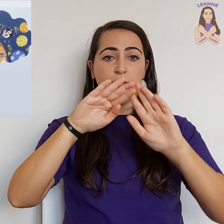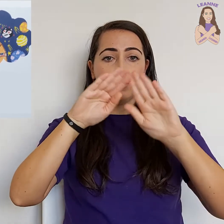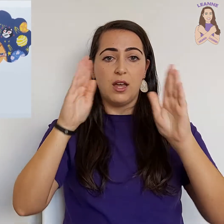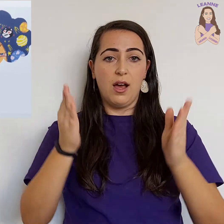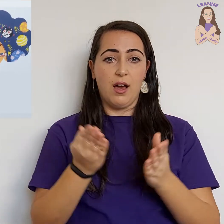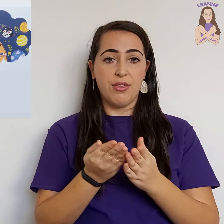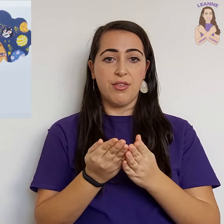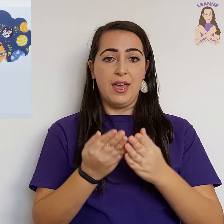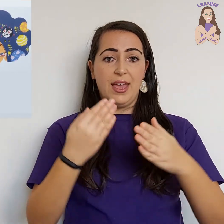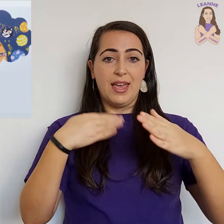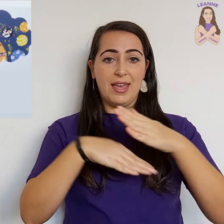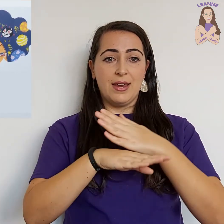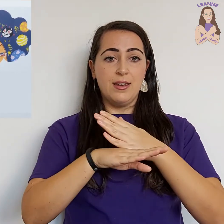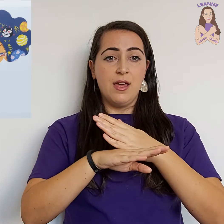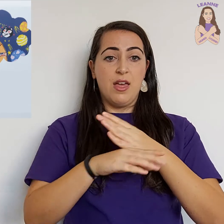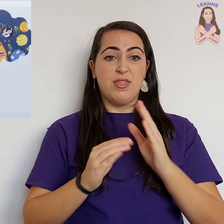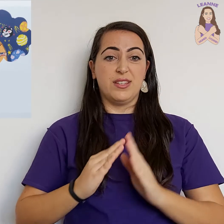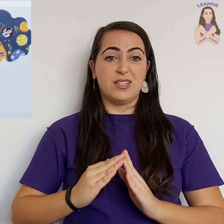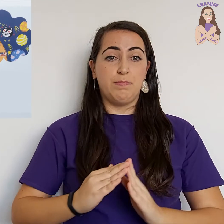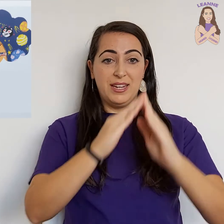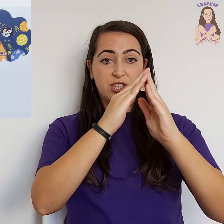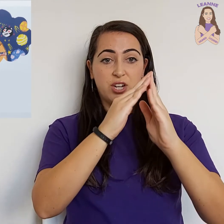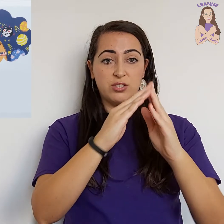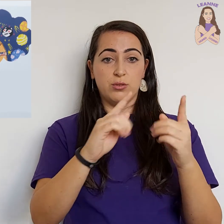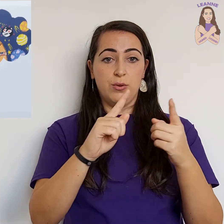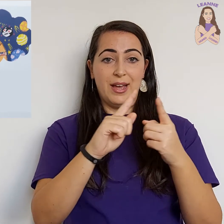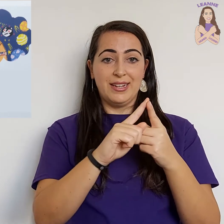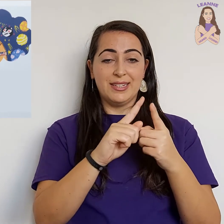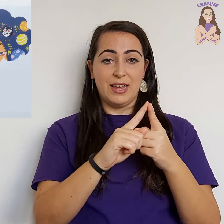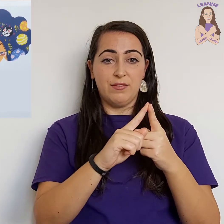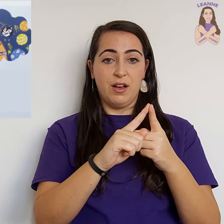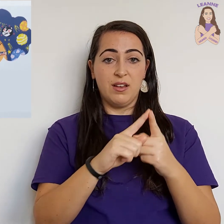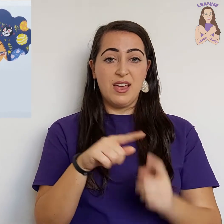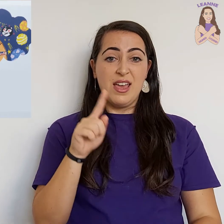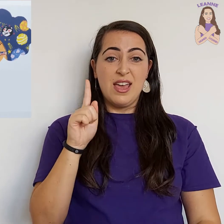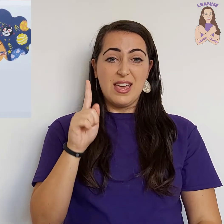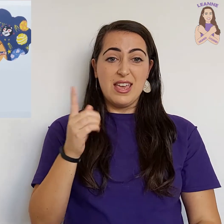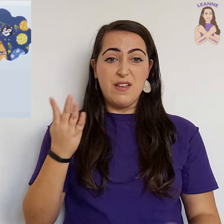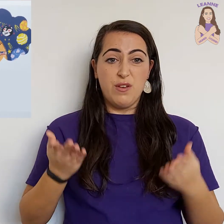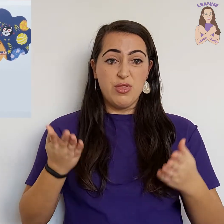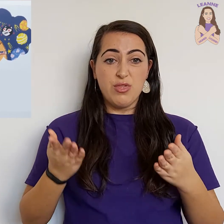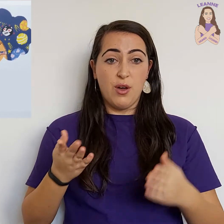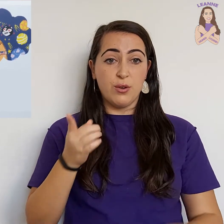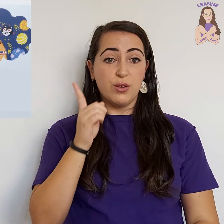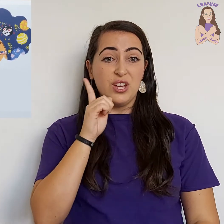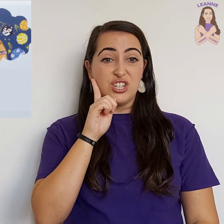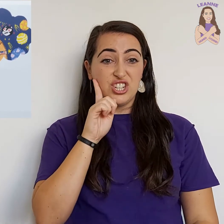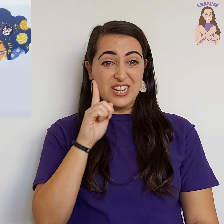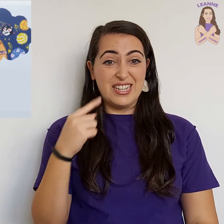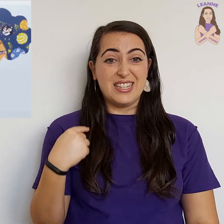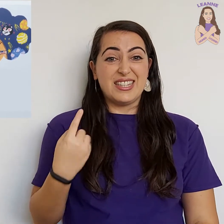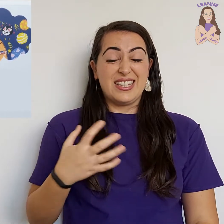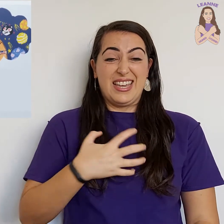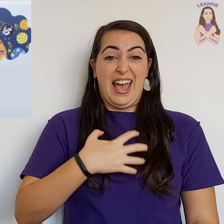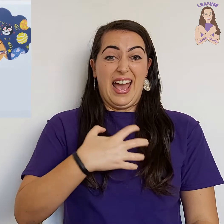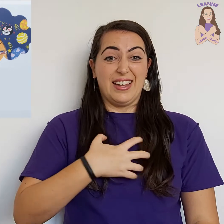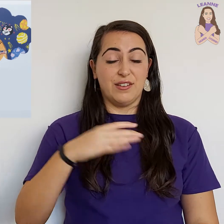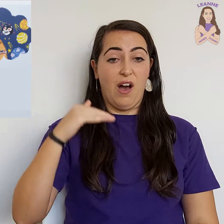Earth in the space shuttle endeavour even though she's scared of